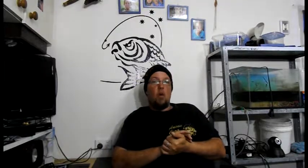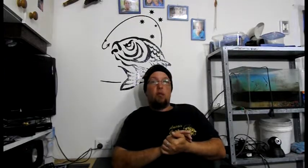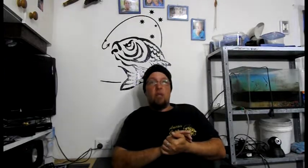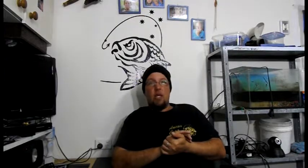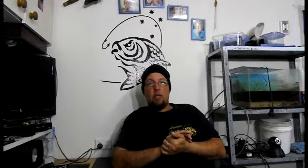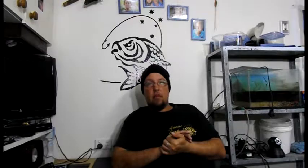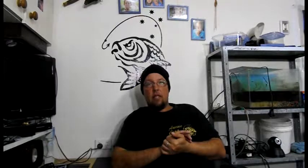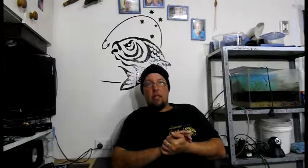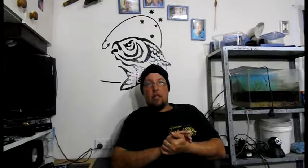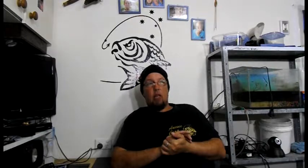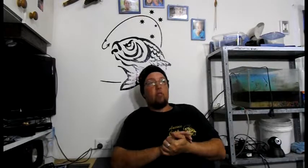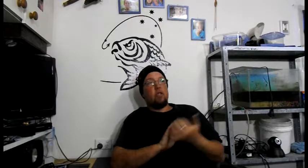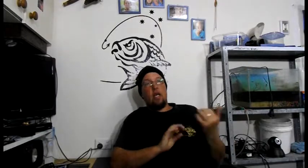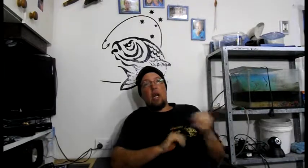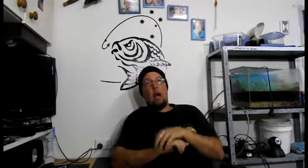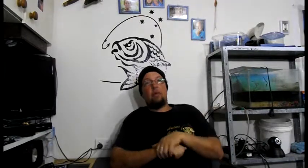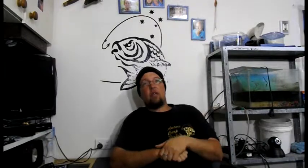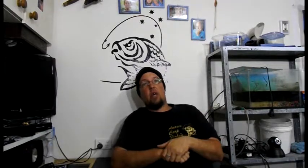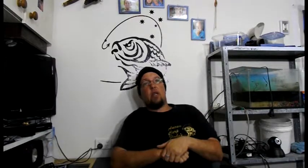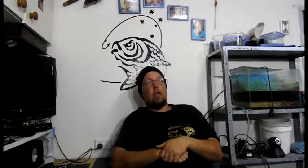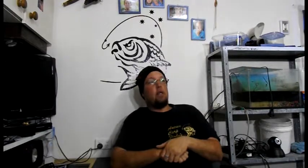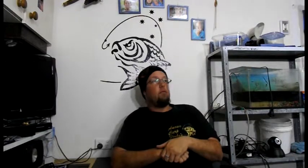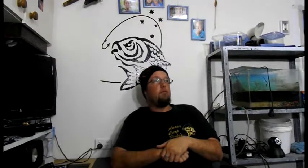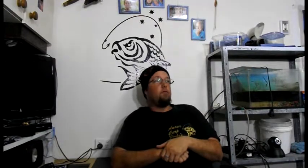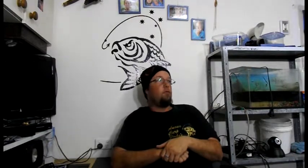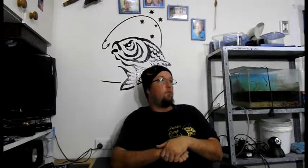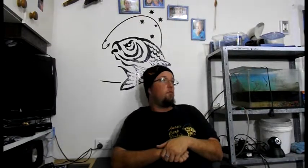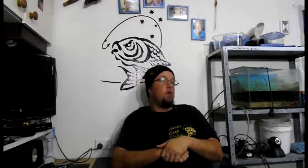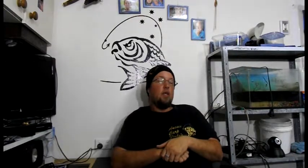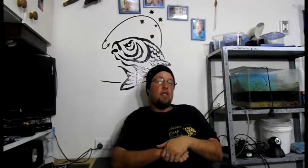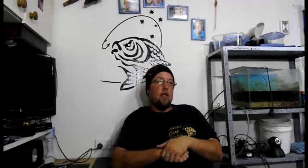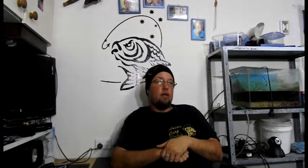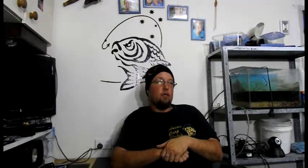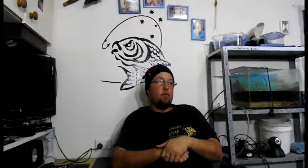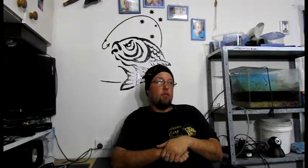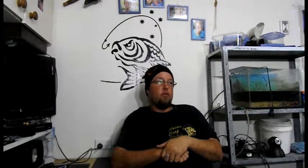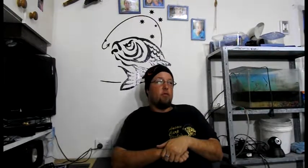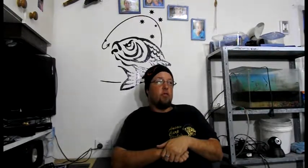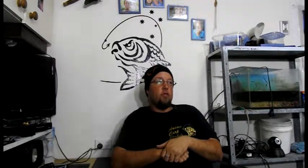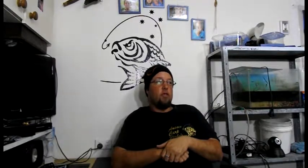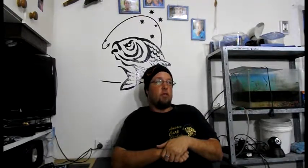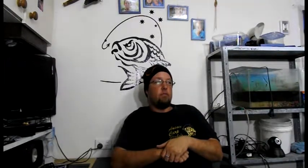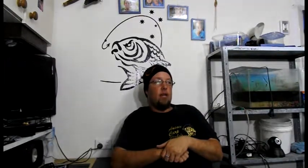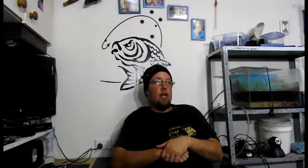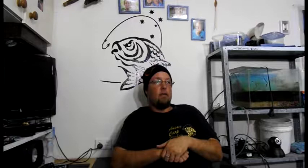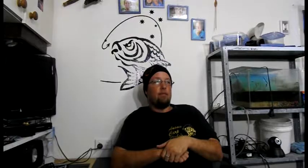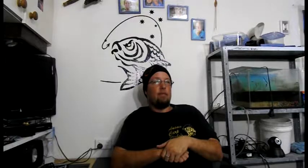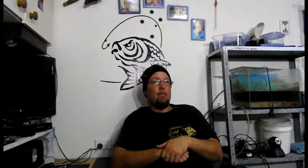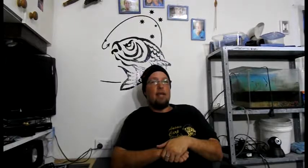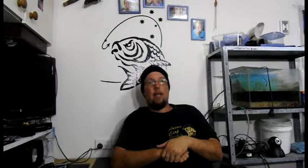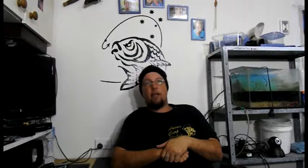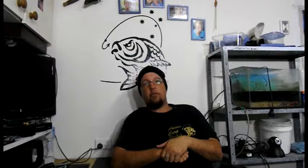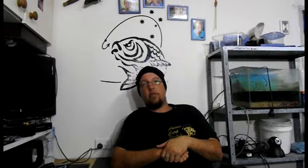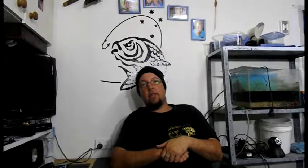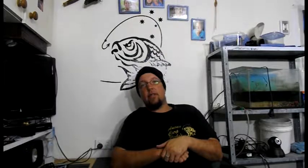years. Being in this country. Than carp have done. In. What do they say. It was introduced. In the late. Eighteen hundreds. Or something.